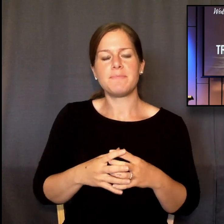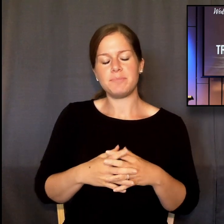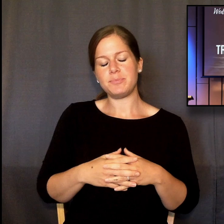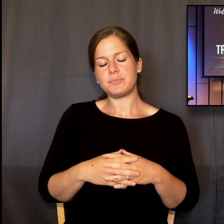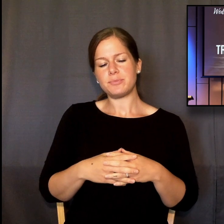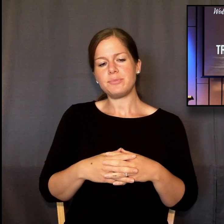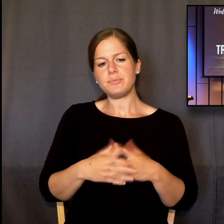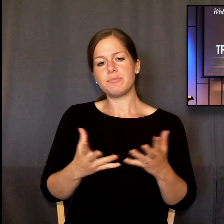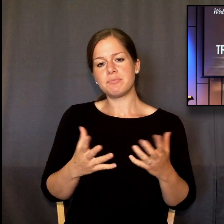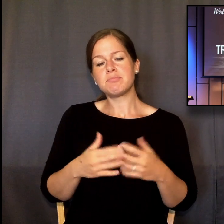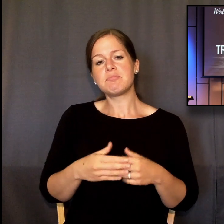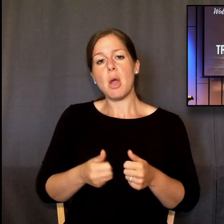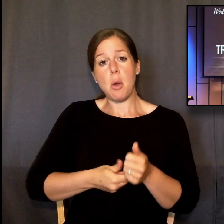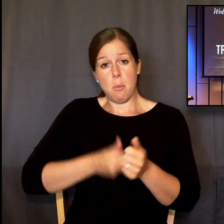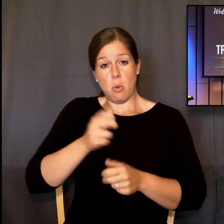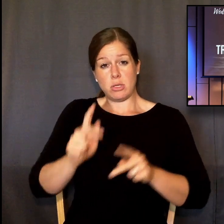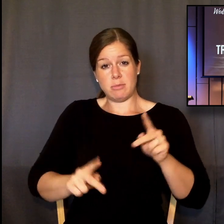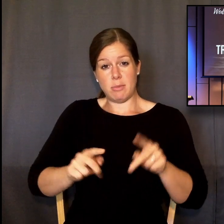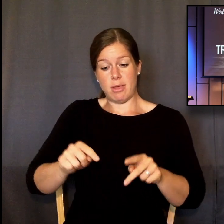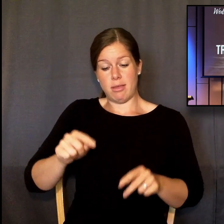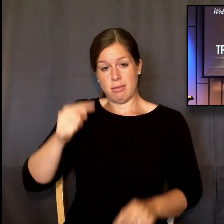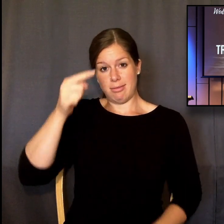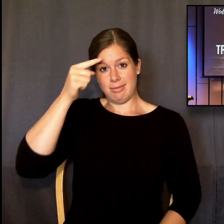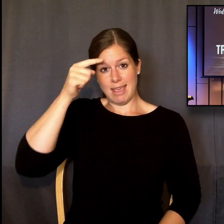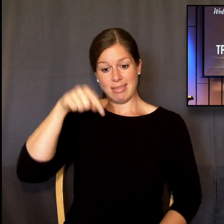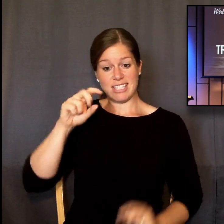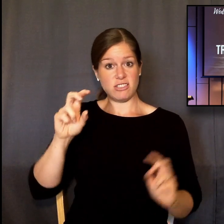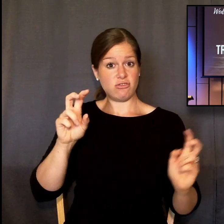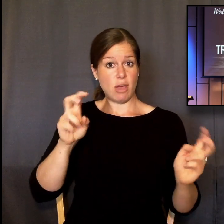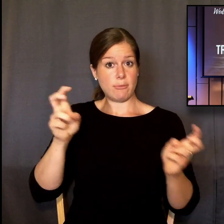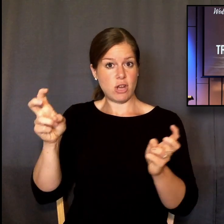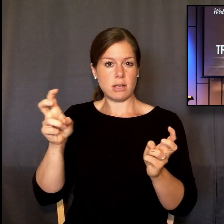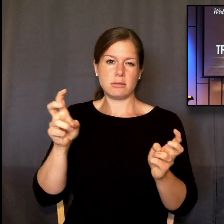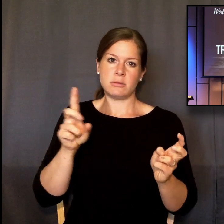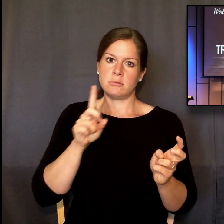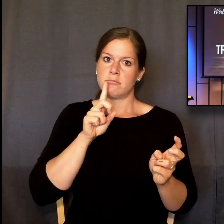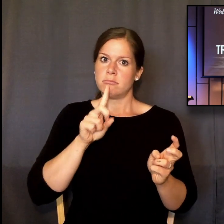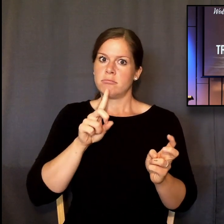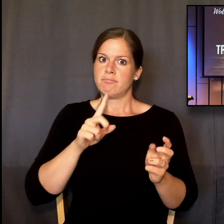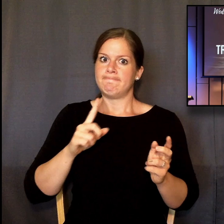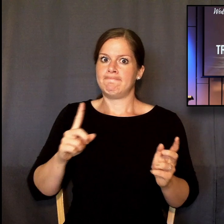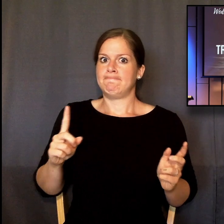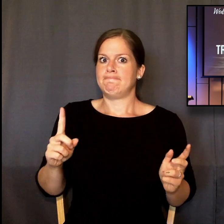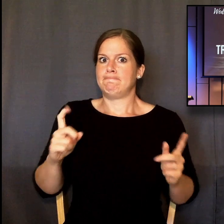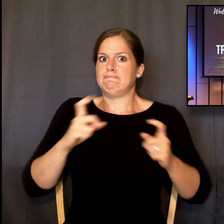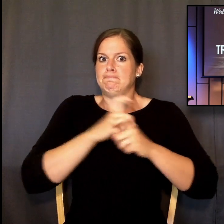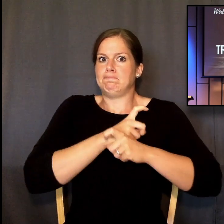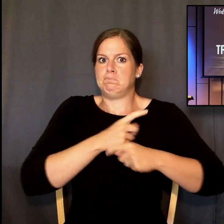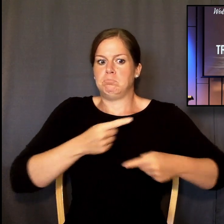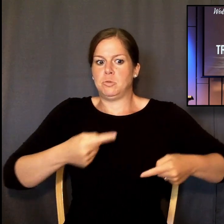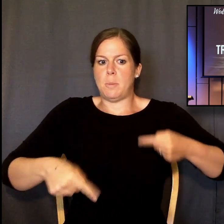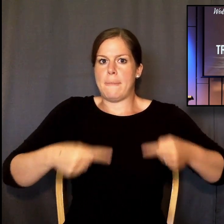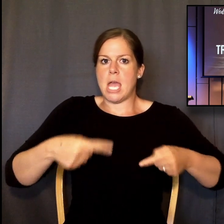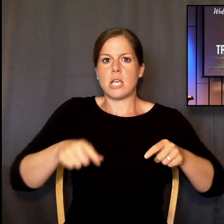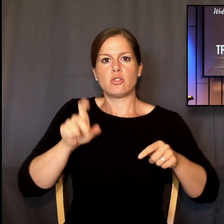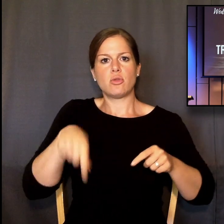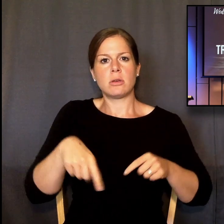our world? Most treat this subject as a subject for debate and controversy. But listen, the Bible,